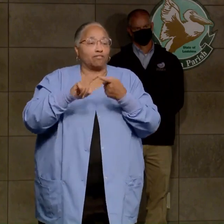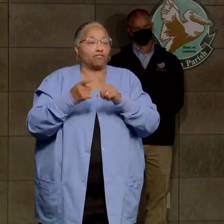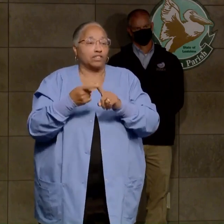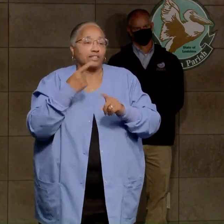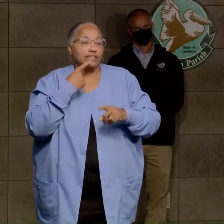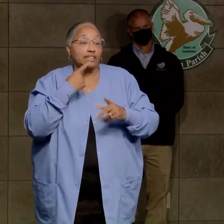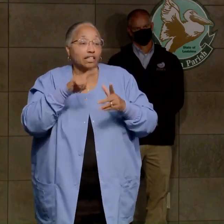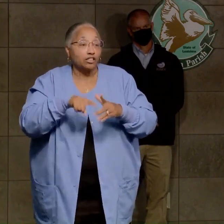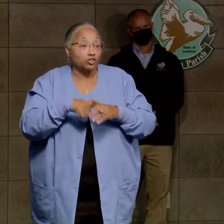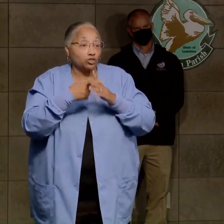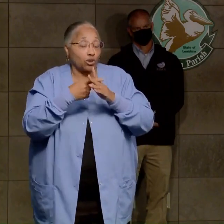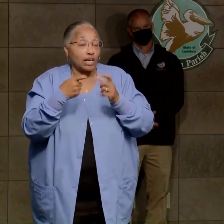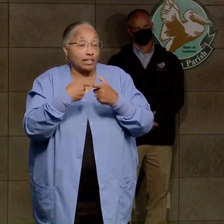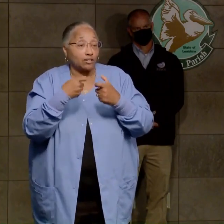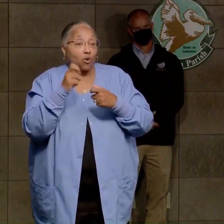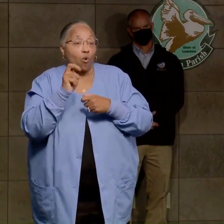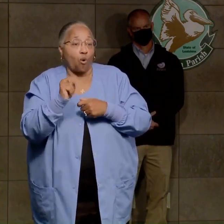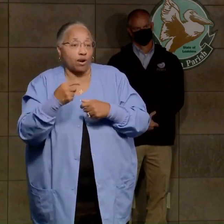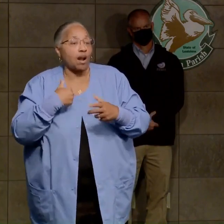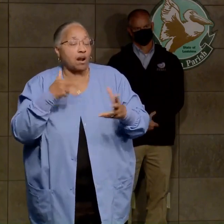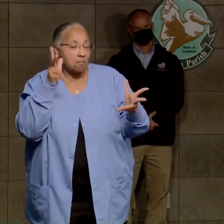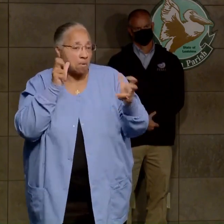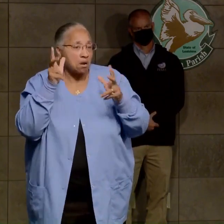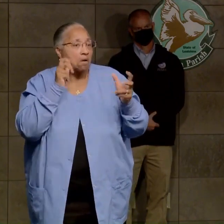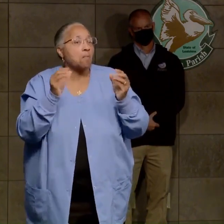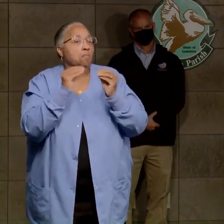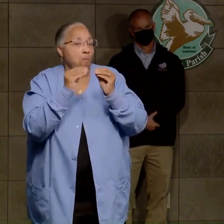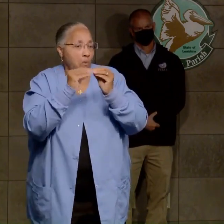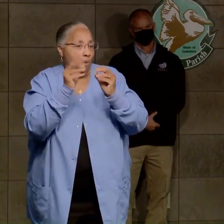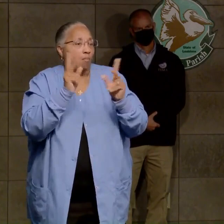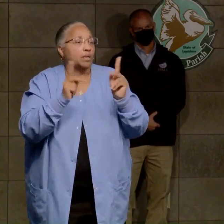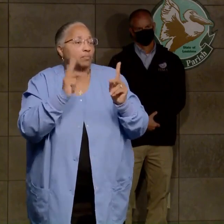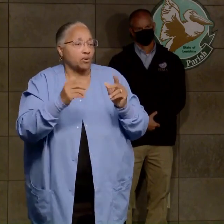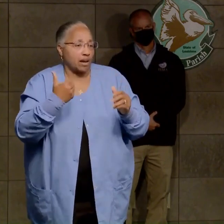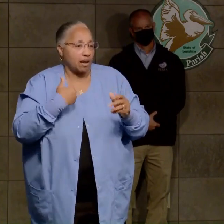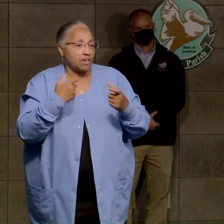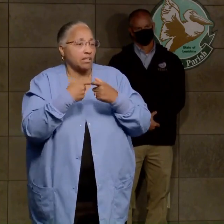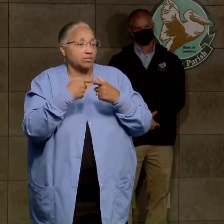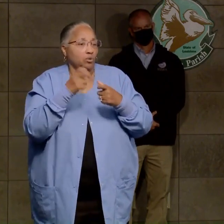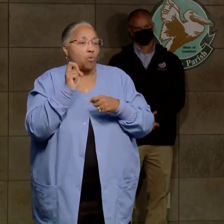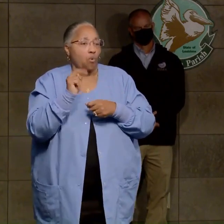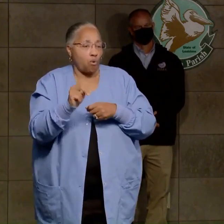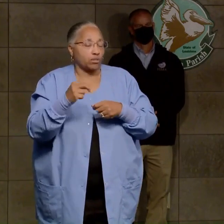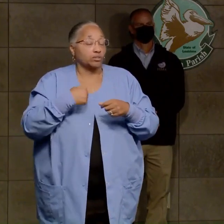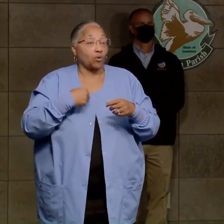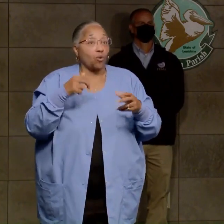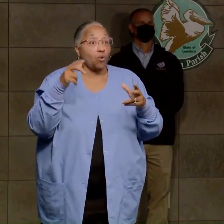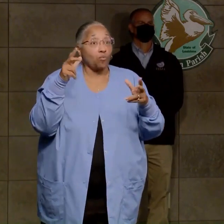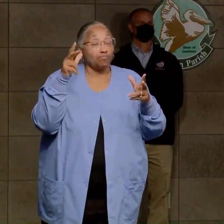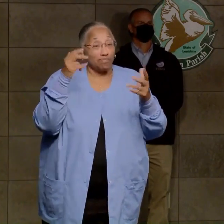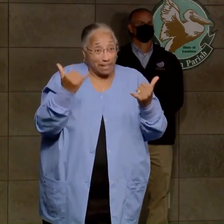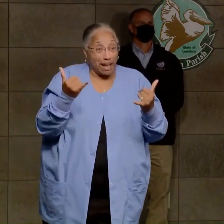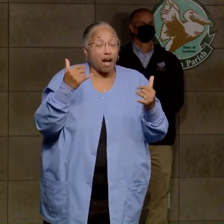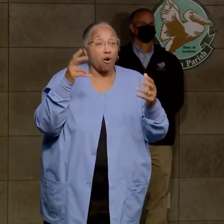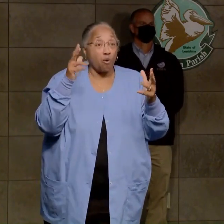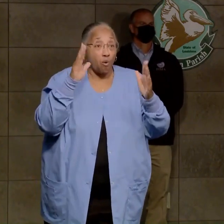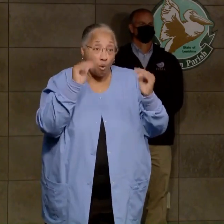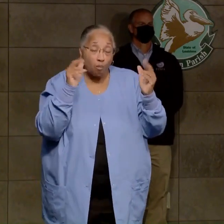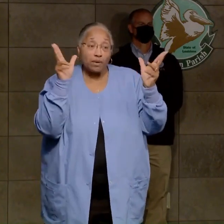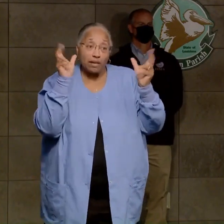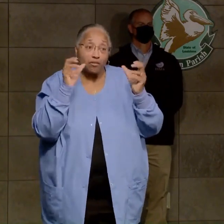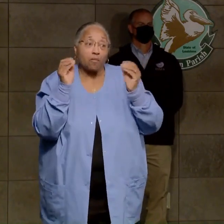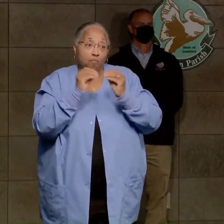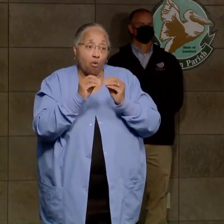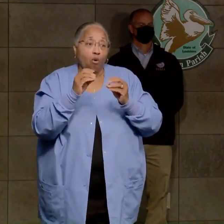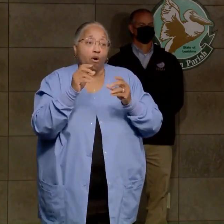get turned on, and today I'm hearing more of that. So we hope that today more of the private businesses and residents will get turned on as well.